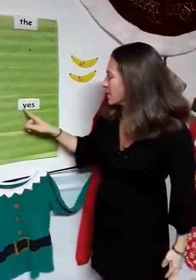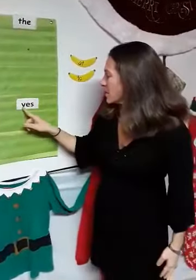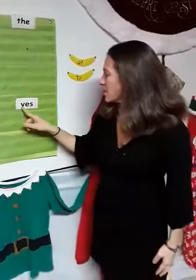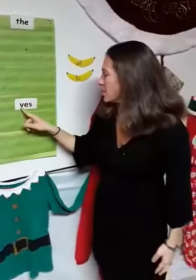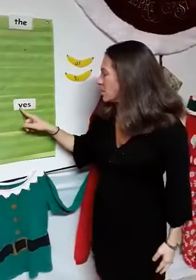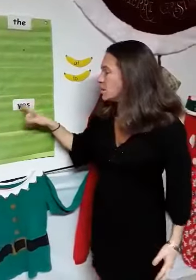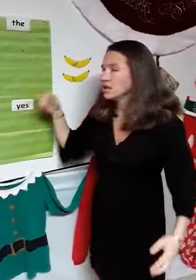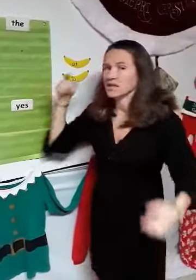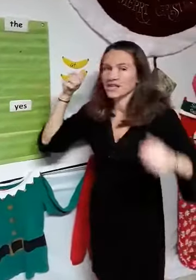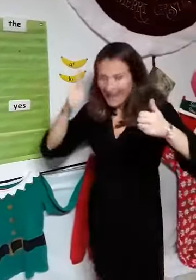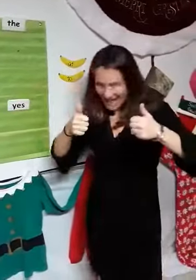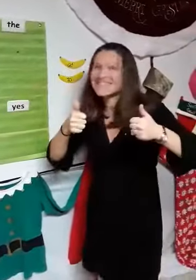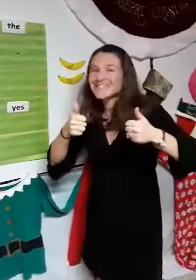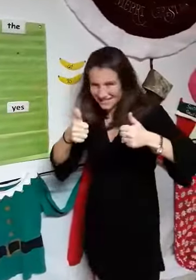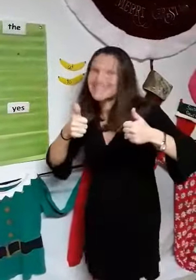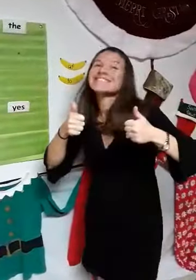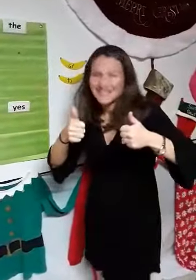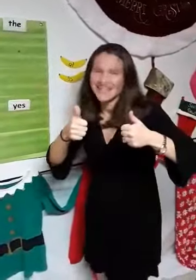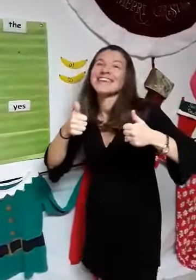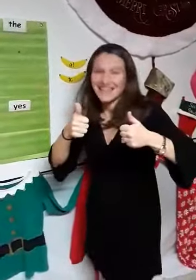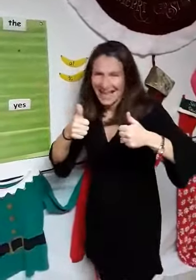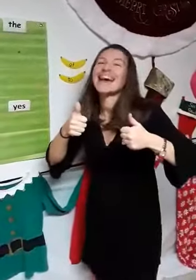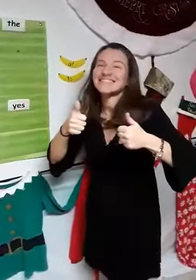Yes, yes.